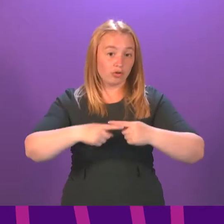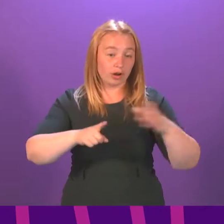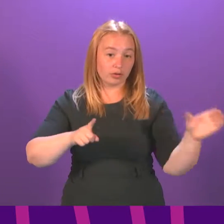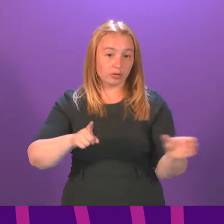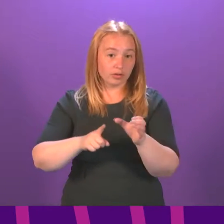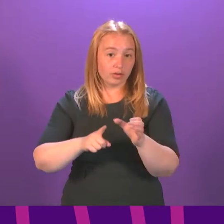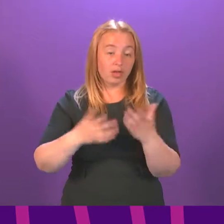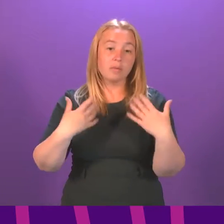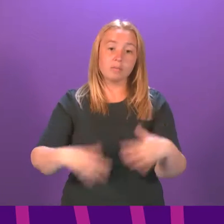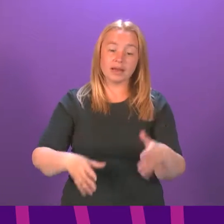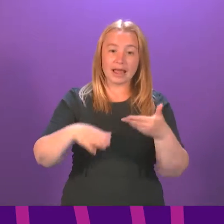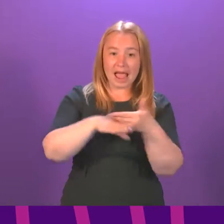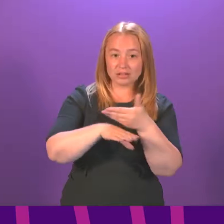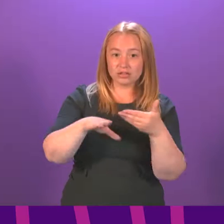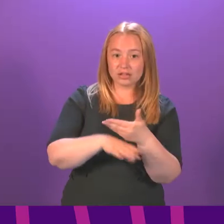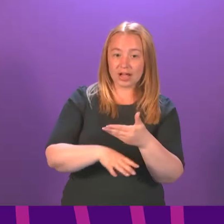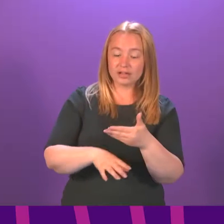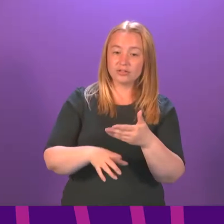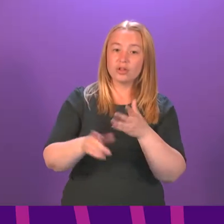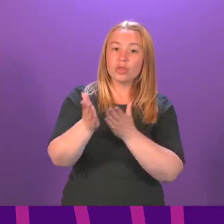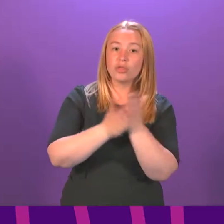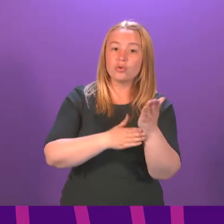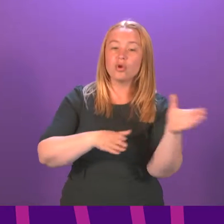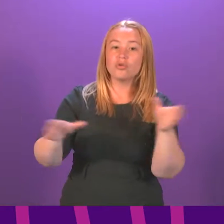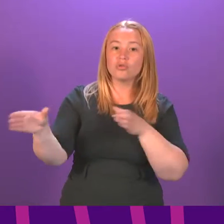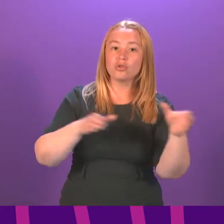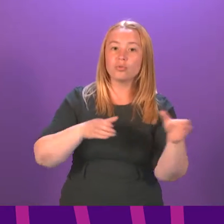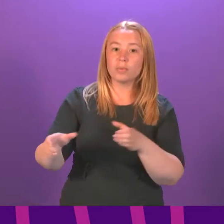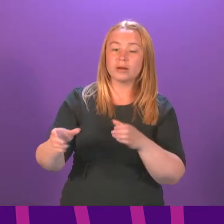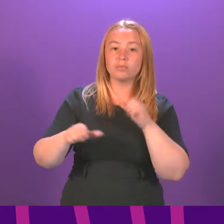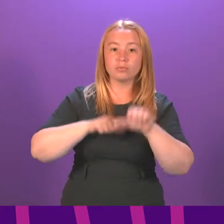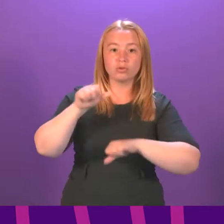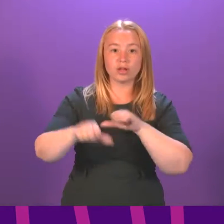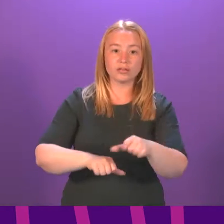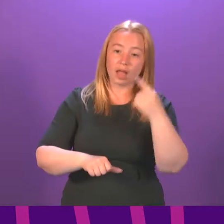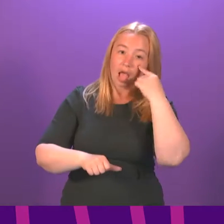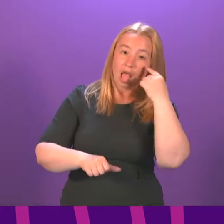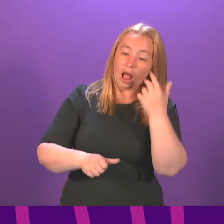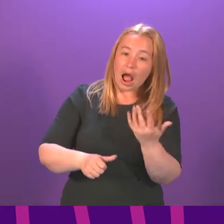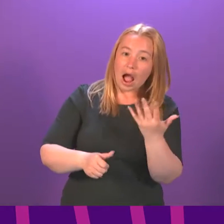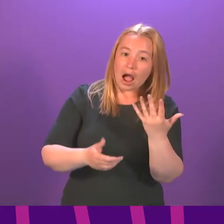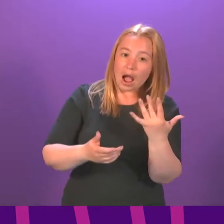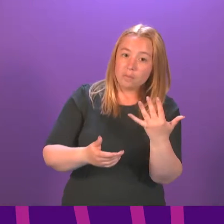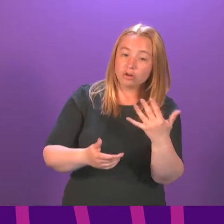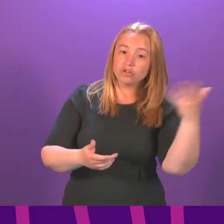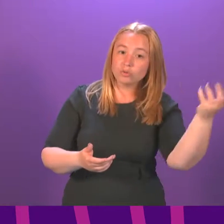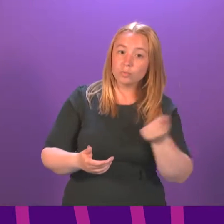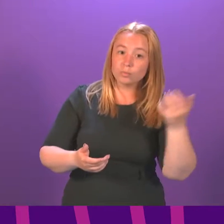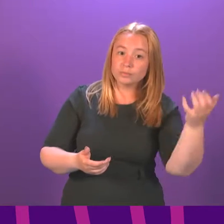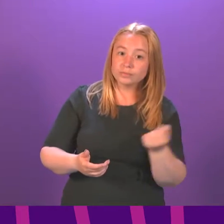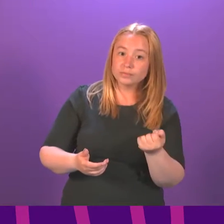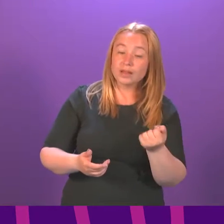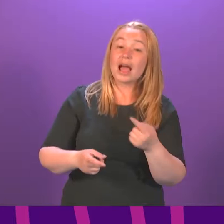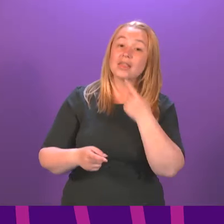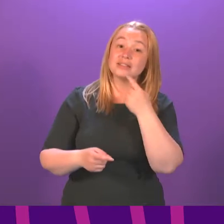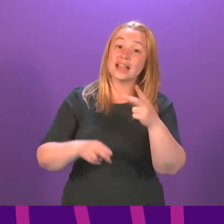was conducted as part of the recruitment process to identify market rates. The turnaround director's agreed fee was well within the benchmark